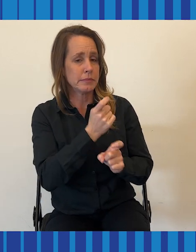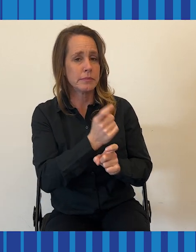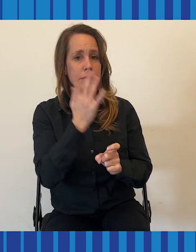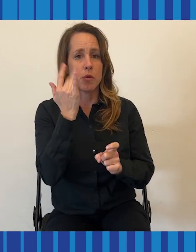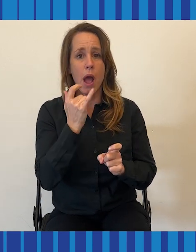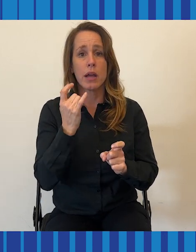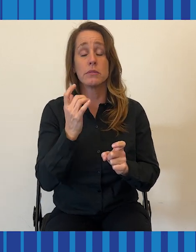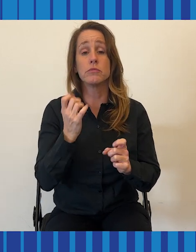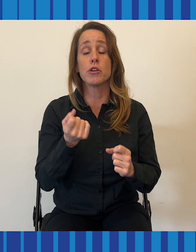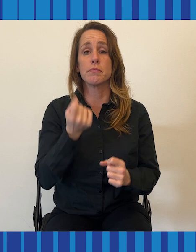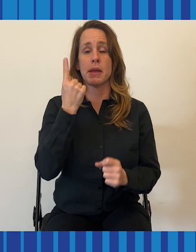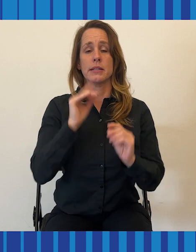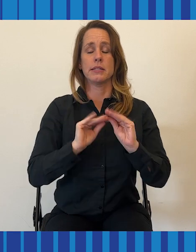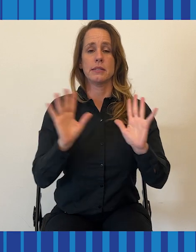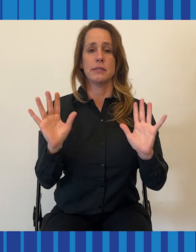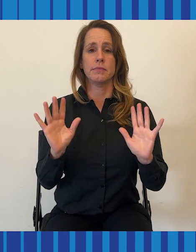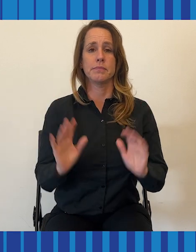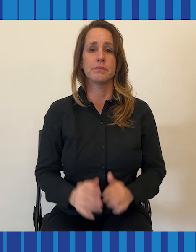sense.